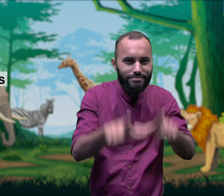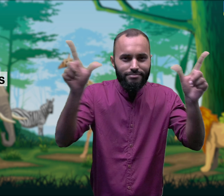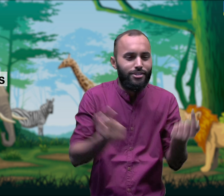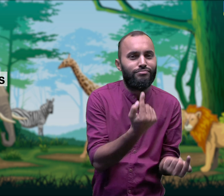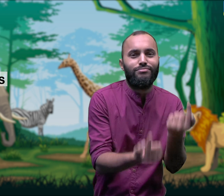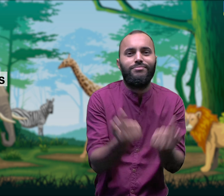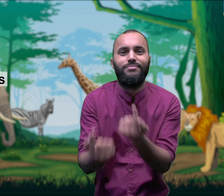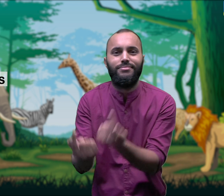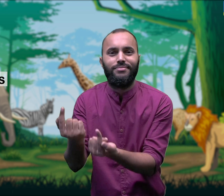Plants